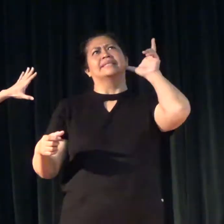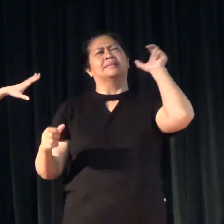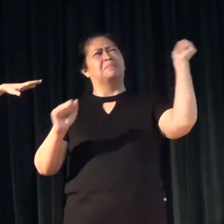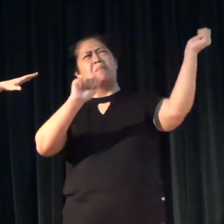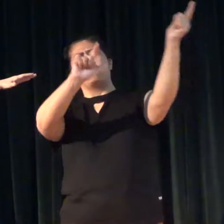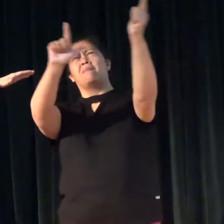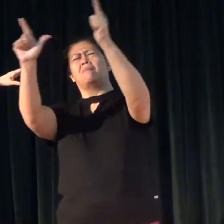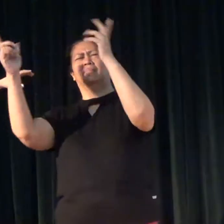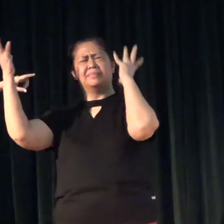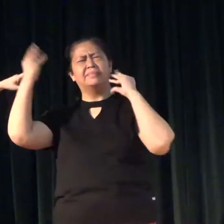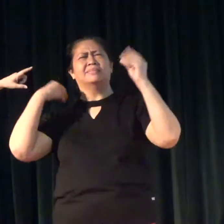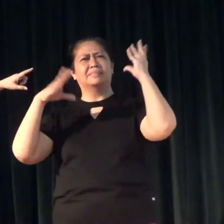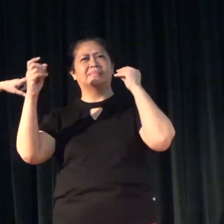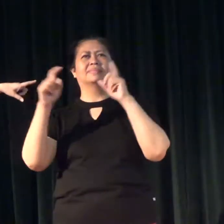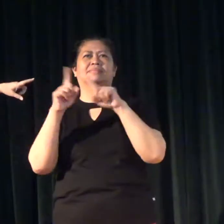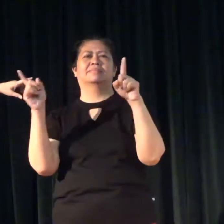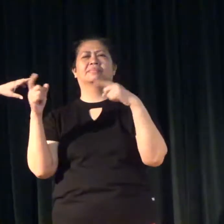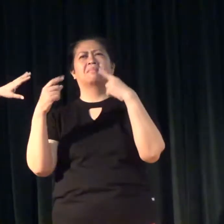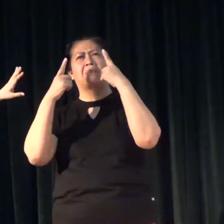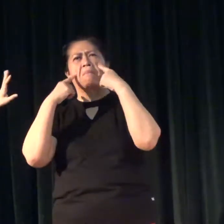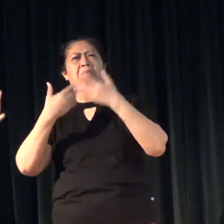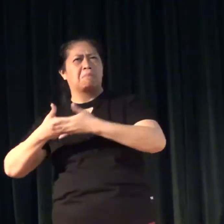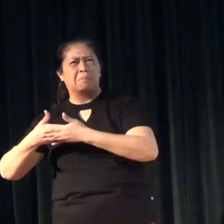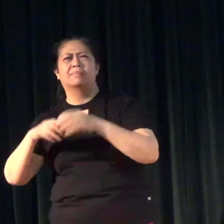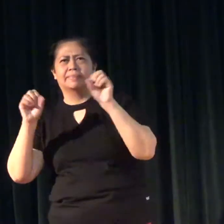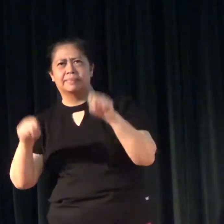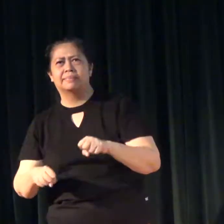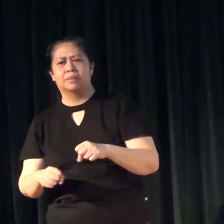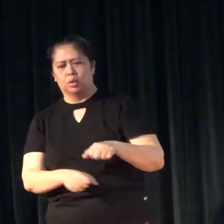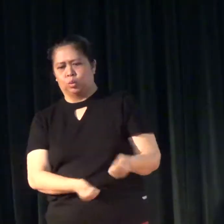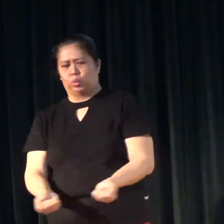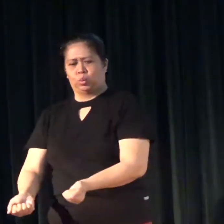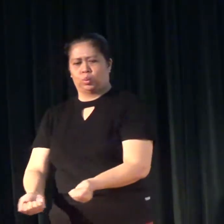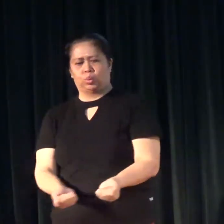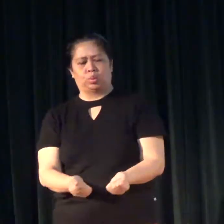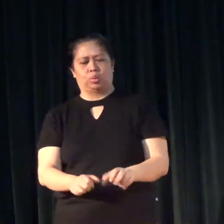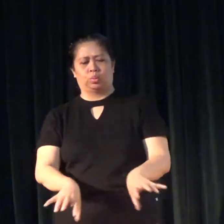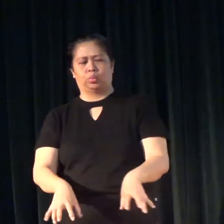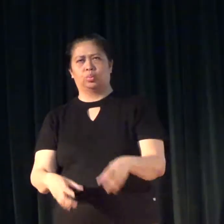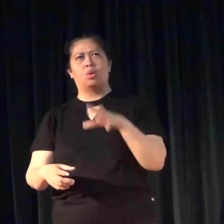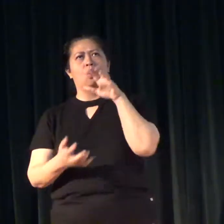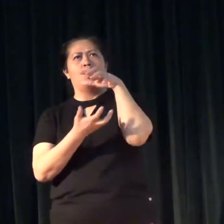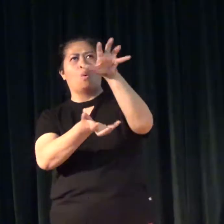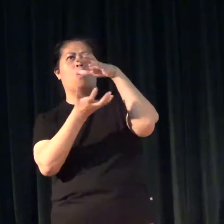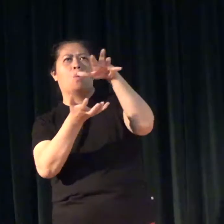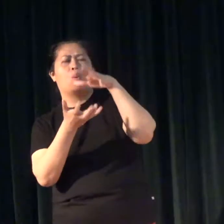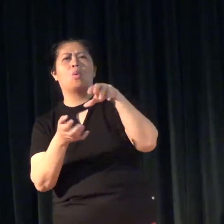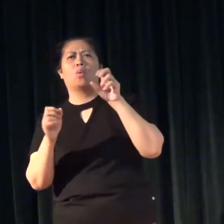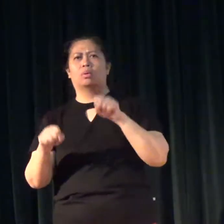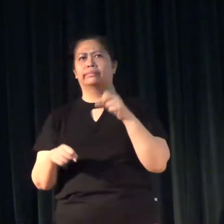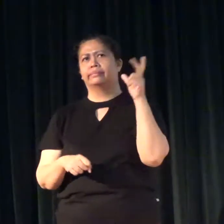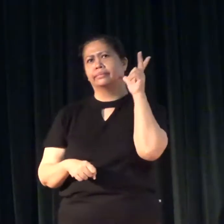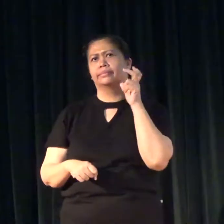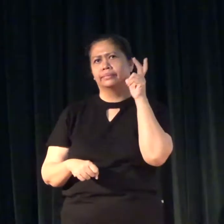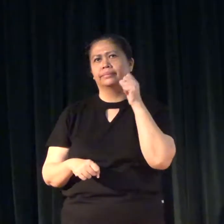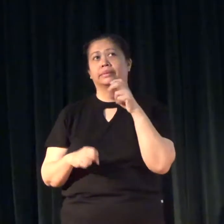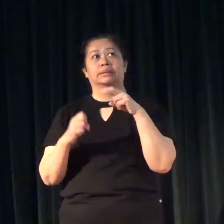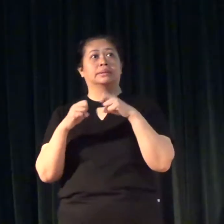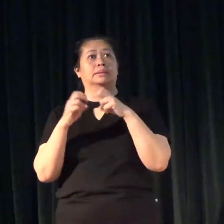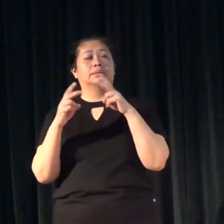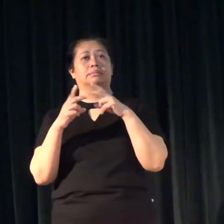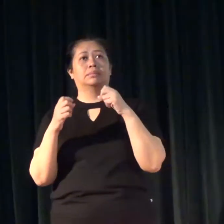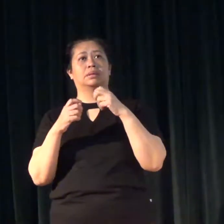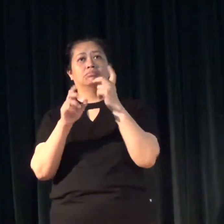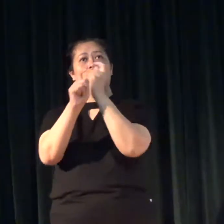all the things like crying babies, vacuum cleaners, dogs barking, even